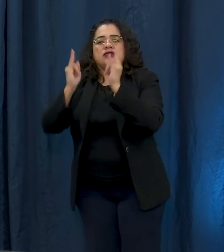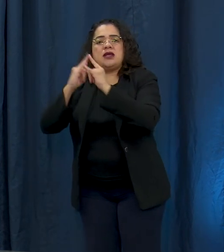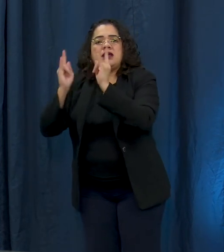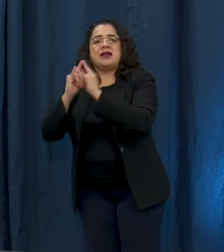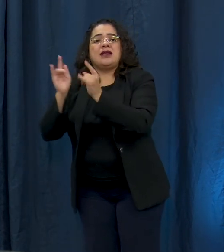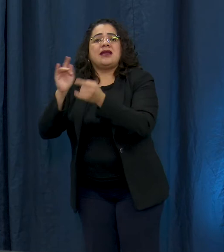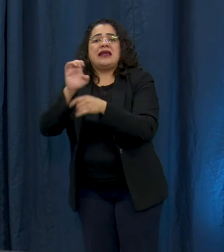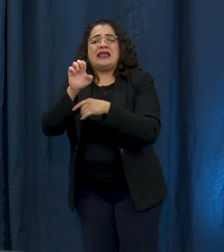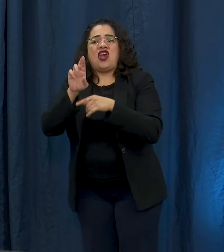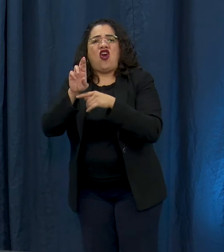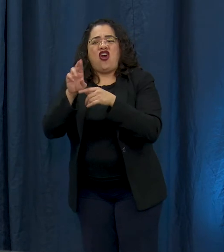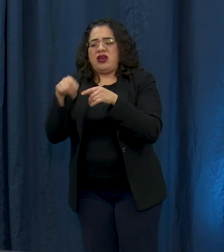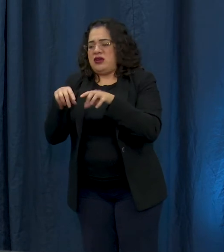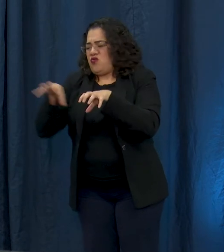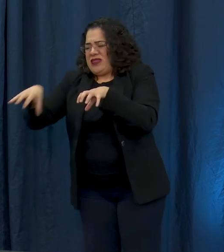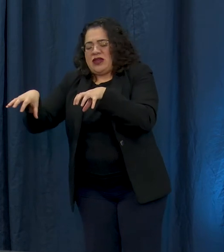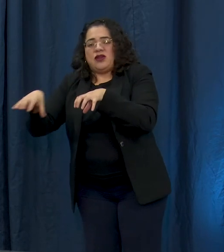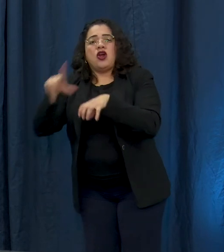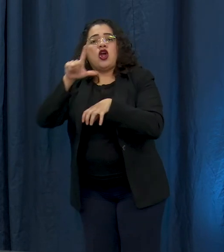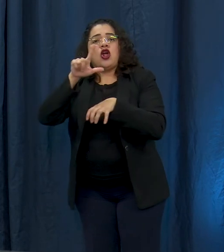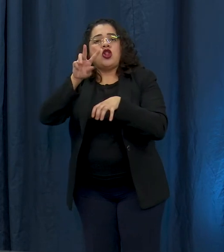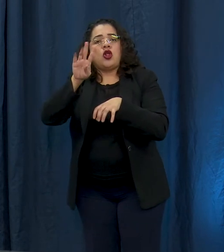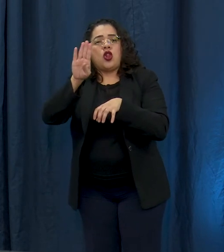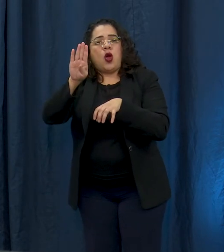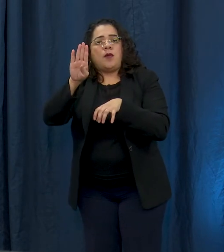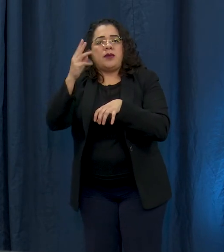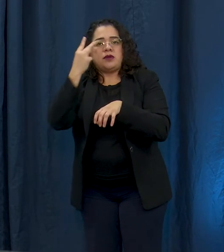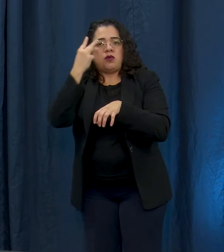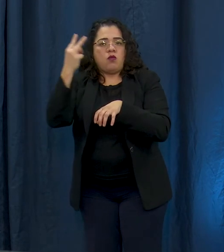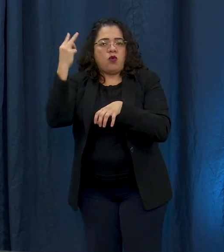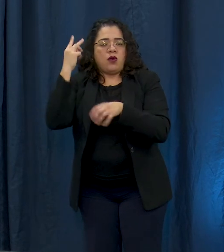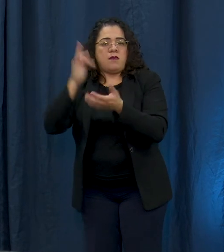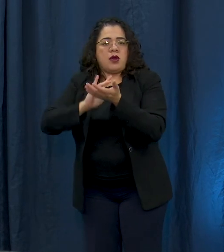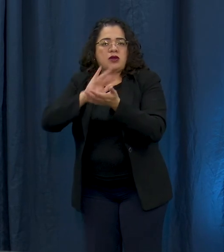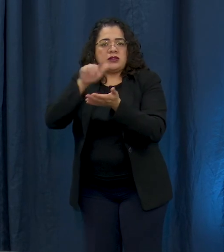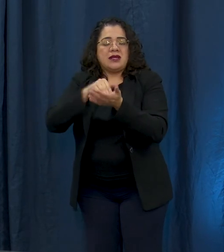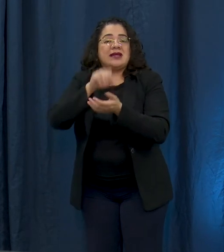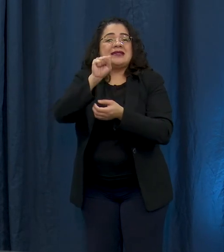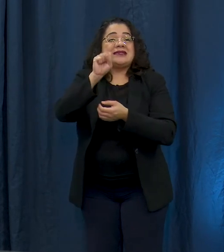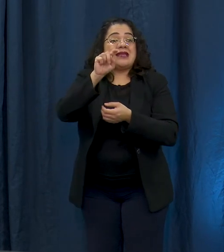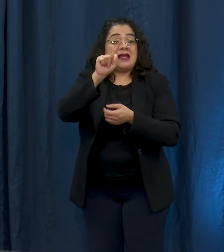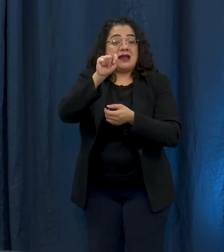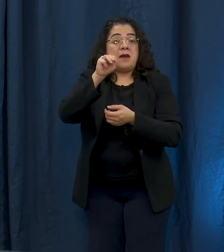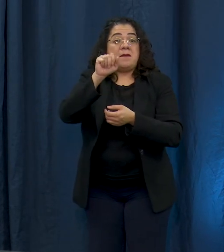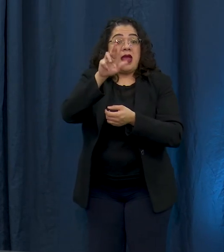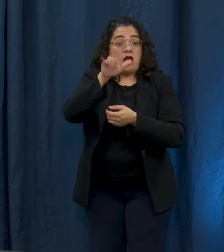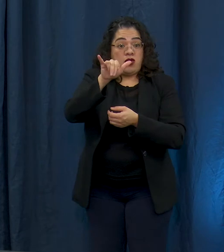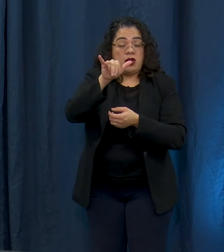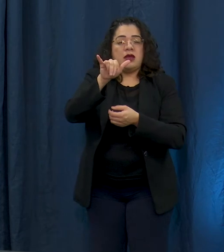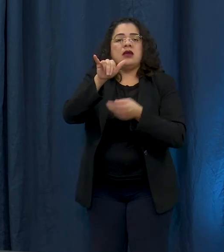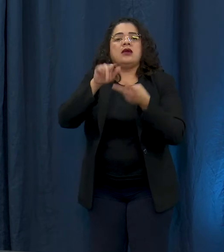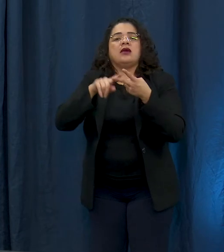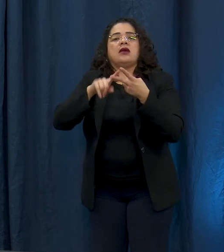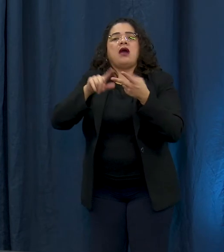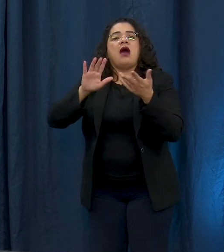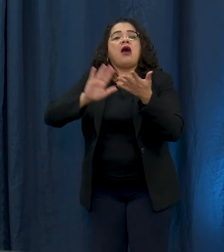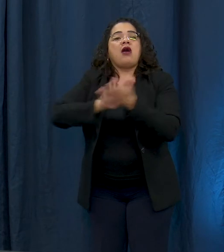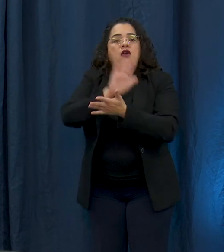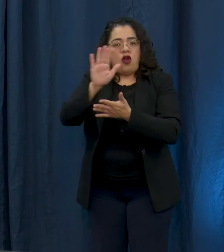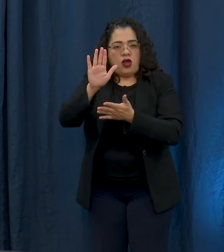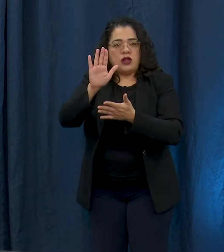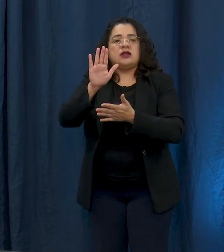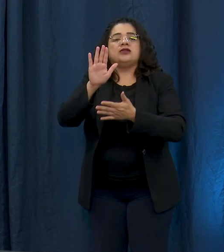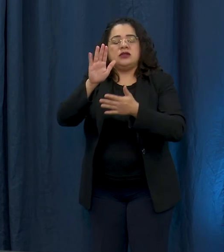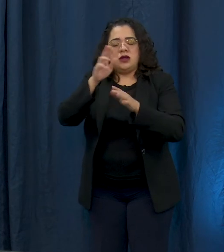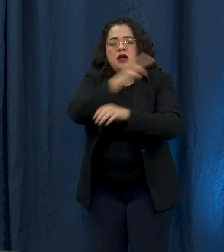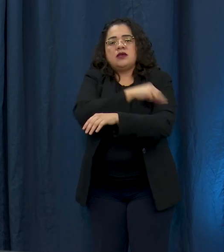rooms at Long Beach Memorial Medical Center, St. Mary Medical Center, and College Hospital. We